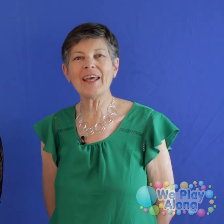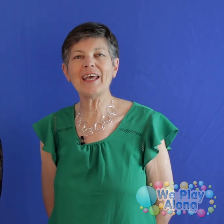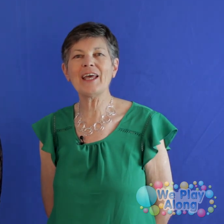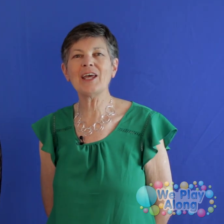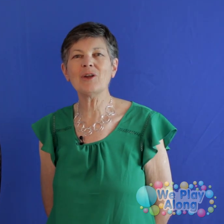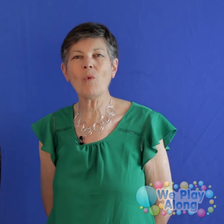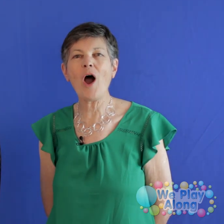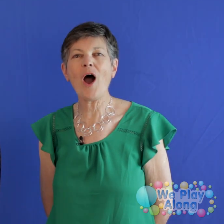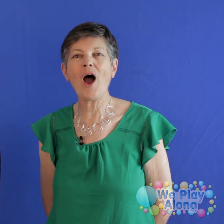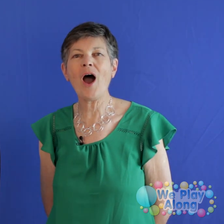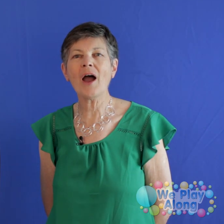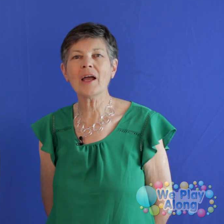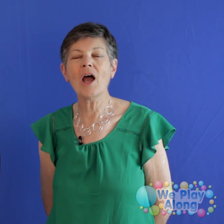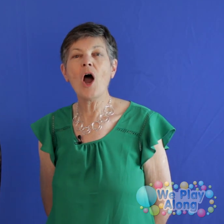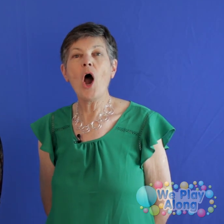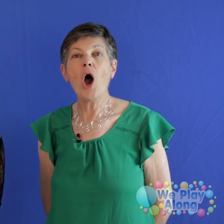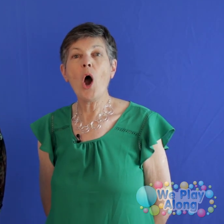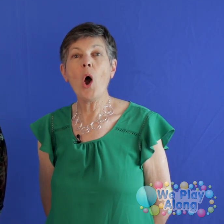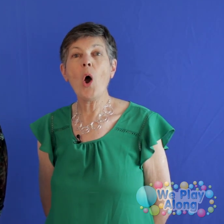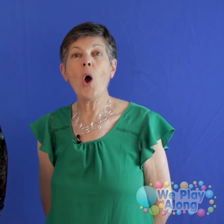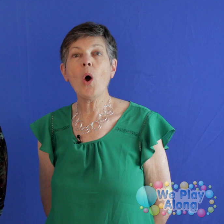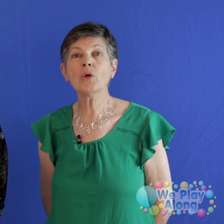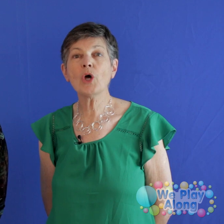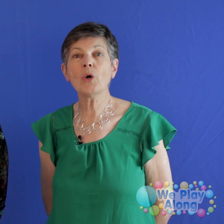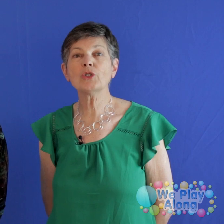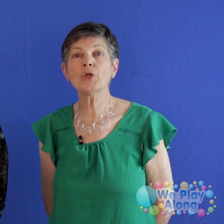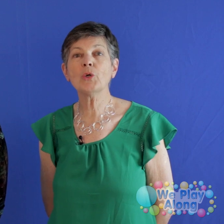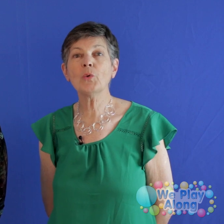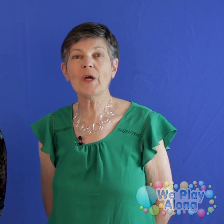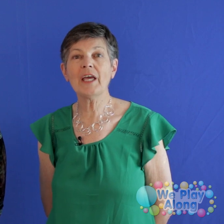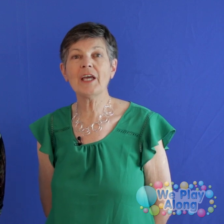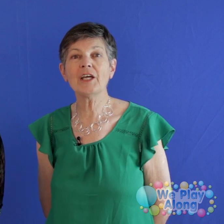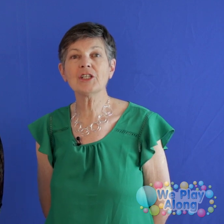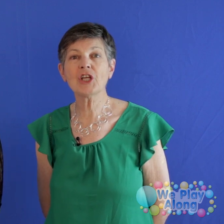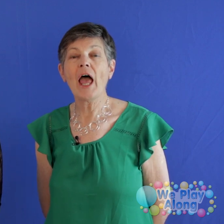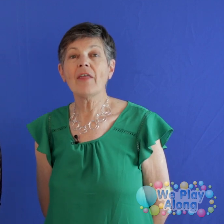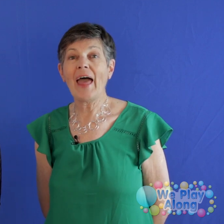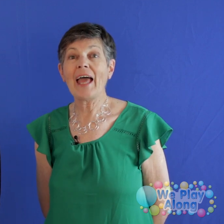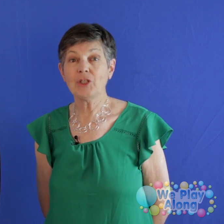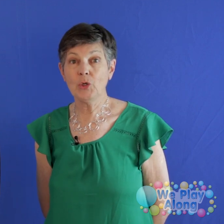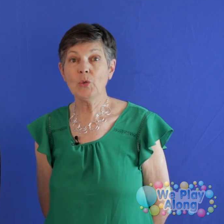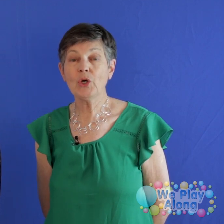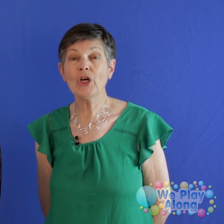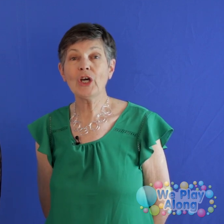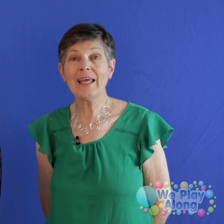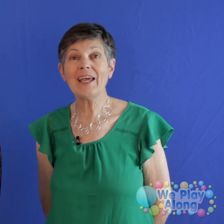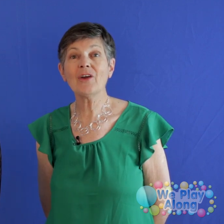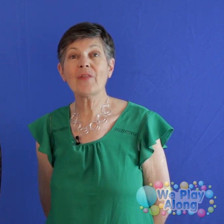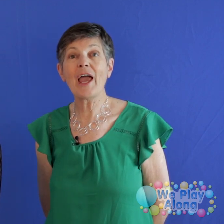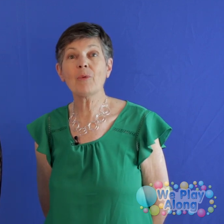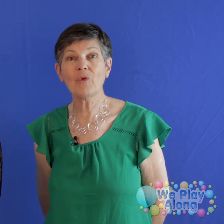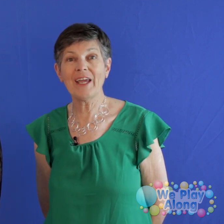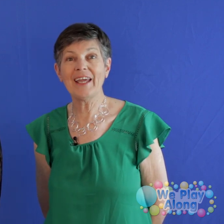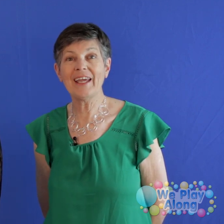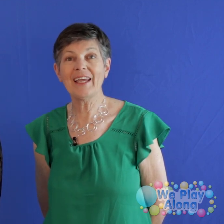walk. Oh don't you wish that you could hear them ring.